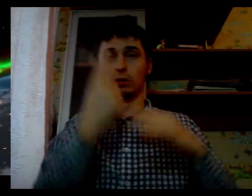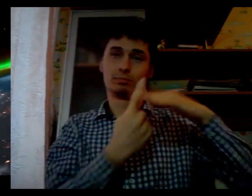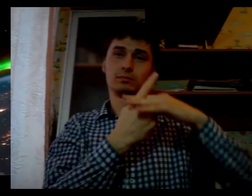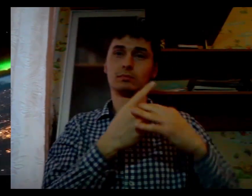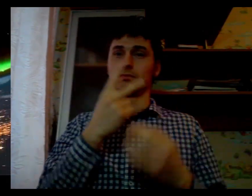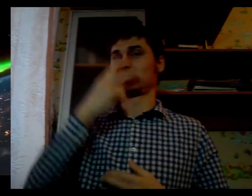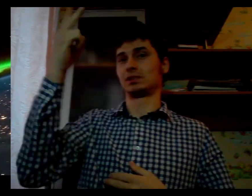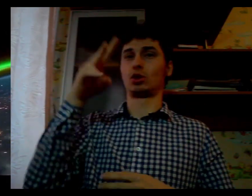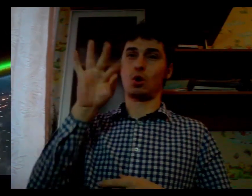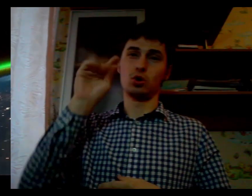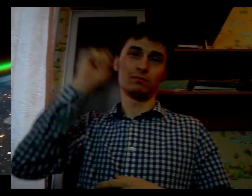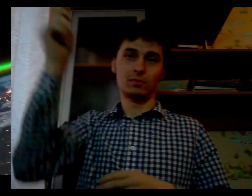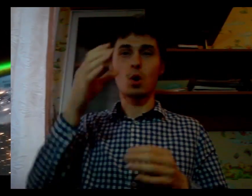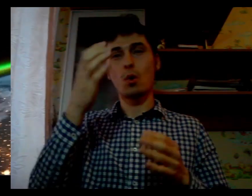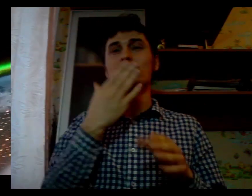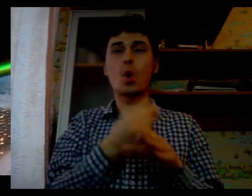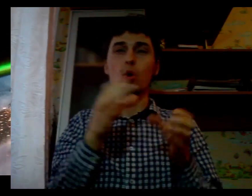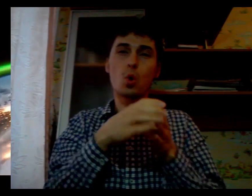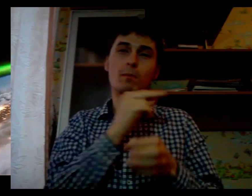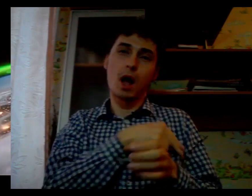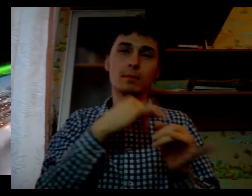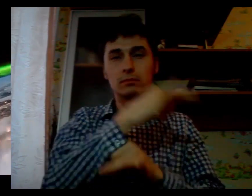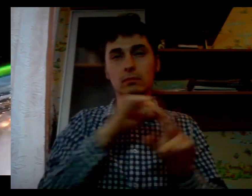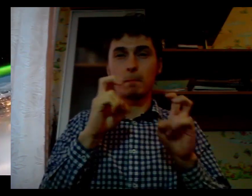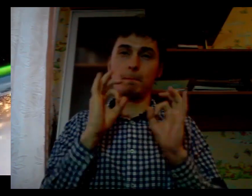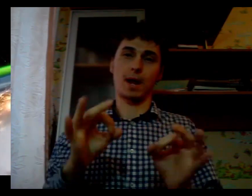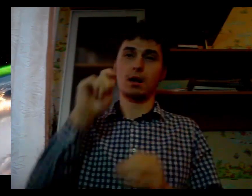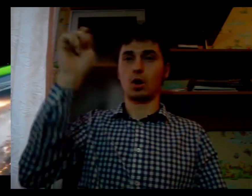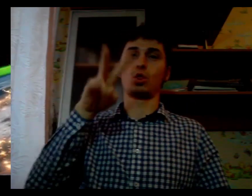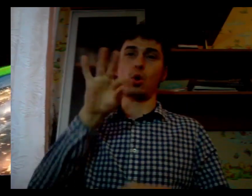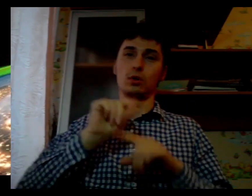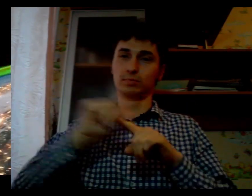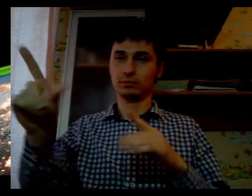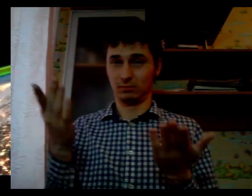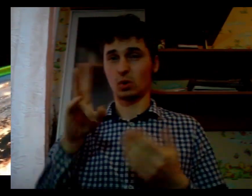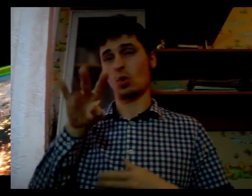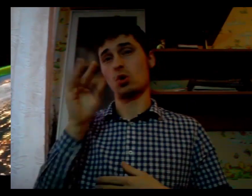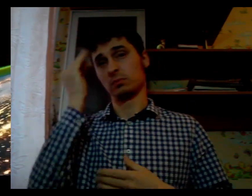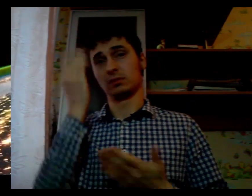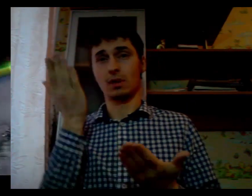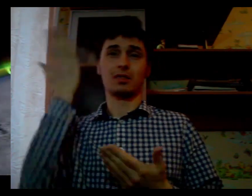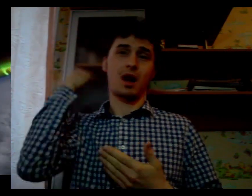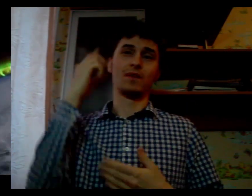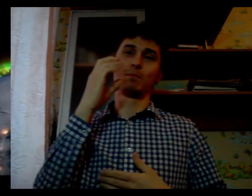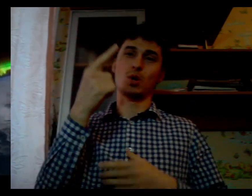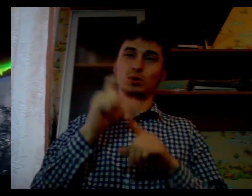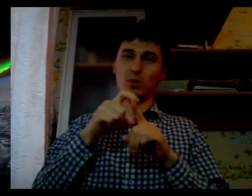Realizing this goal will require an intrapreneurial spirit. An a new generation of scientists.